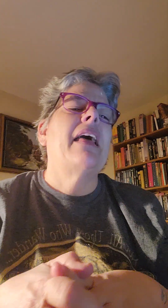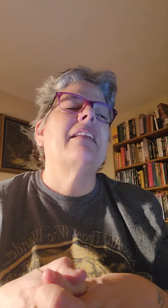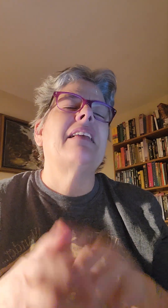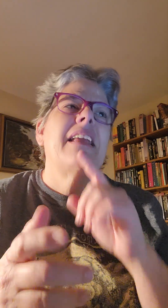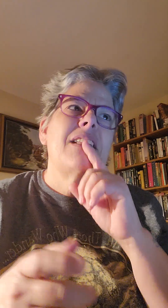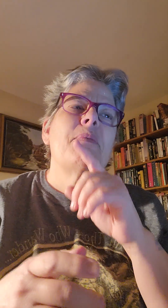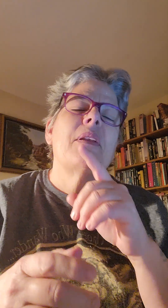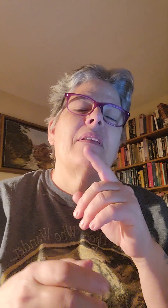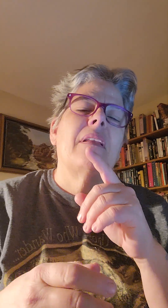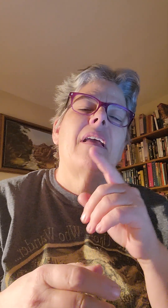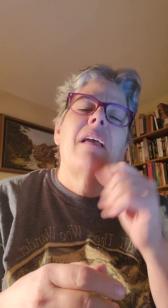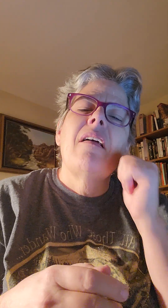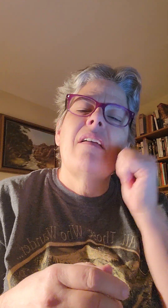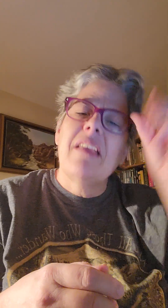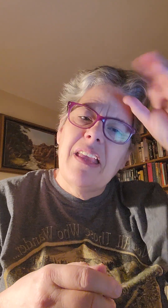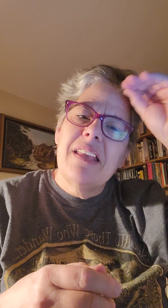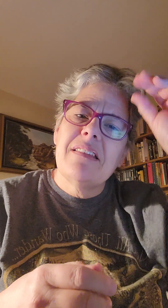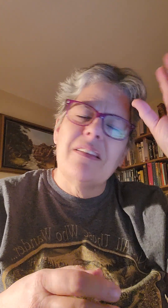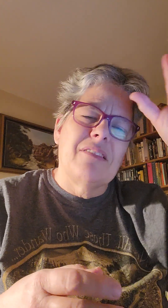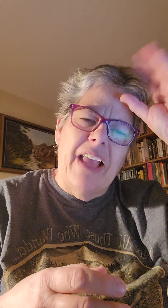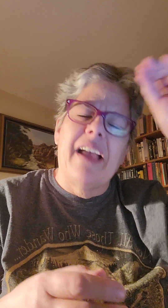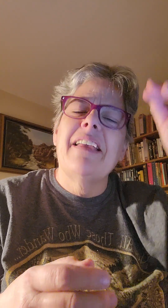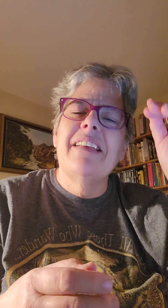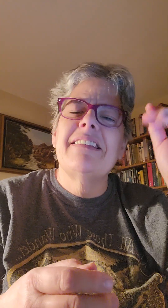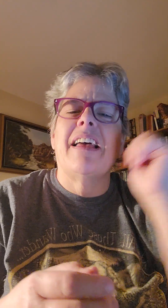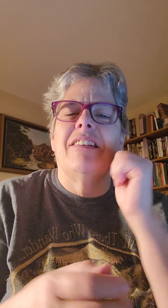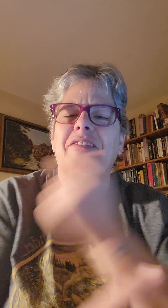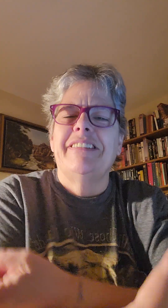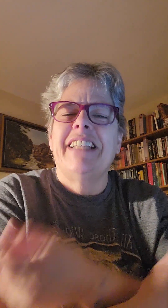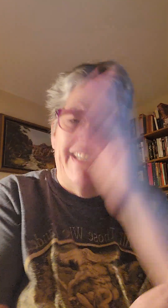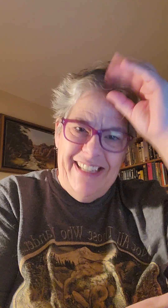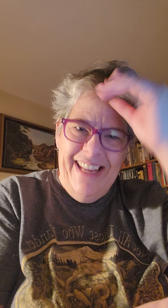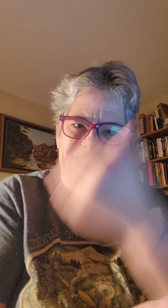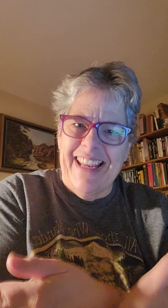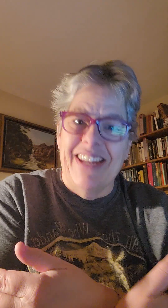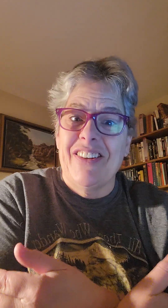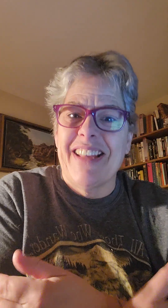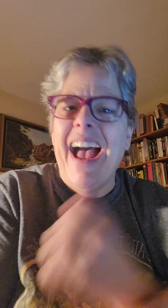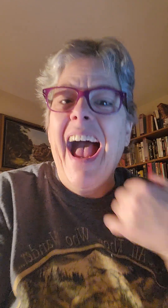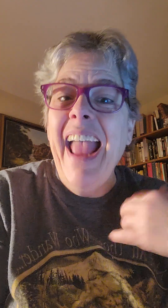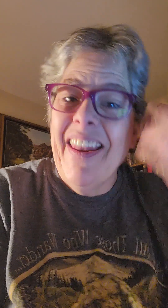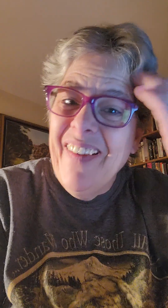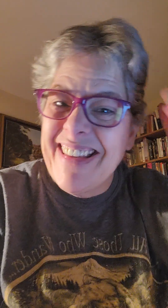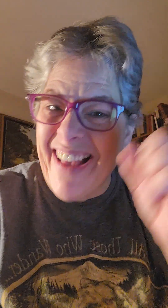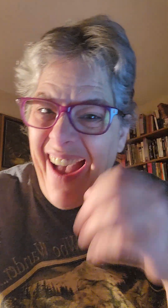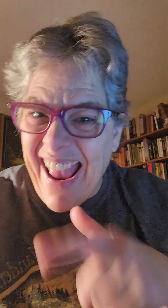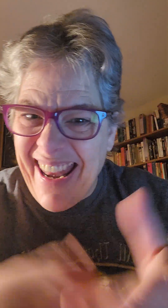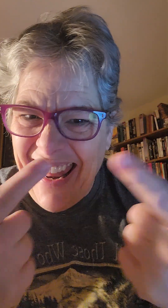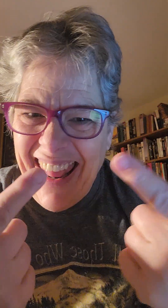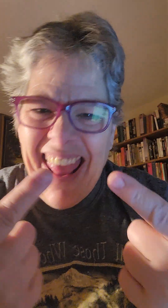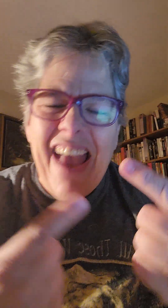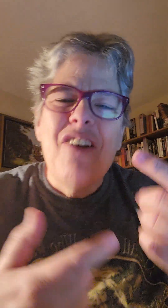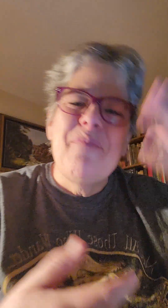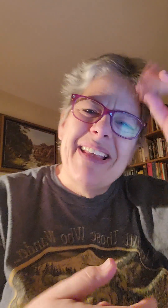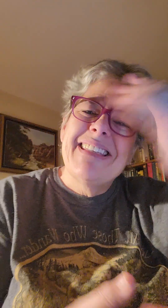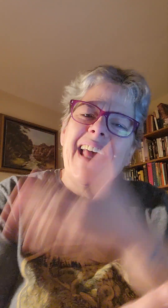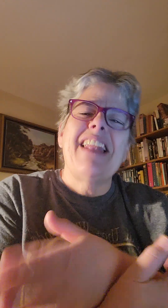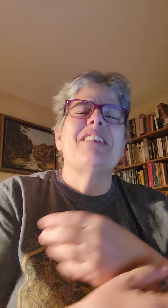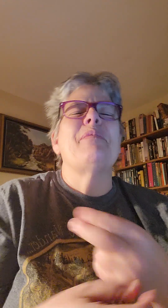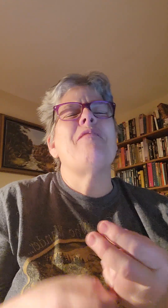And he's been, he's yeah. Son, son. Yes, I can know. I know a sign. My son has been